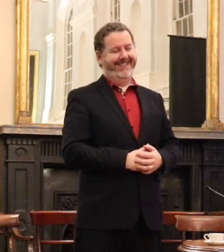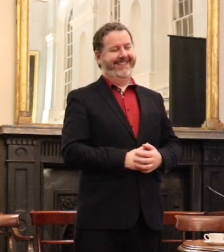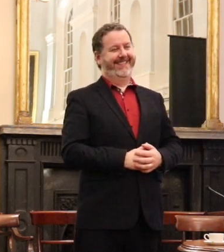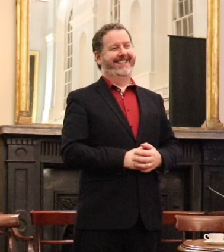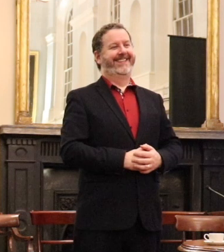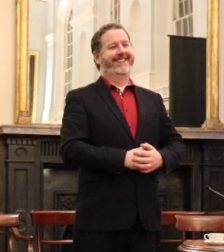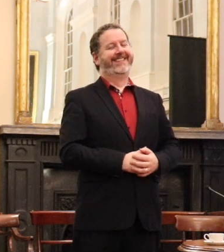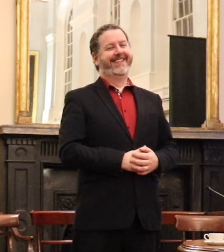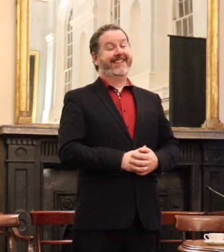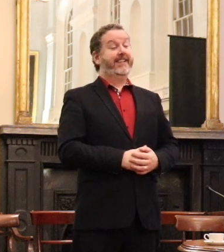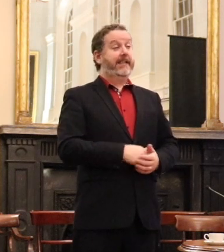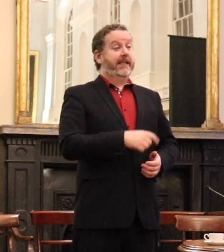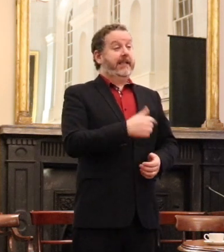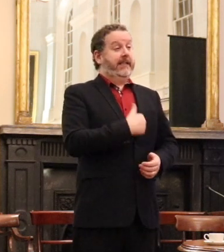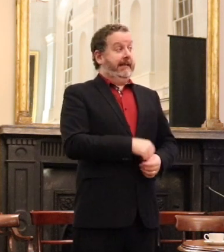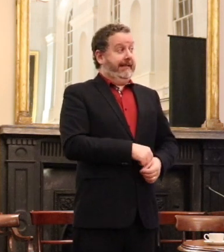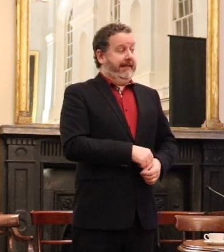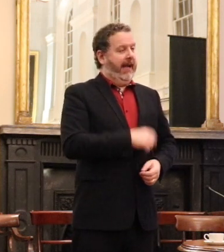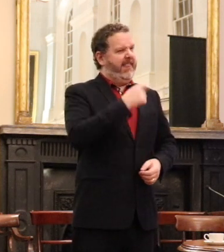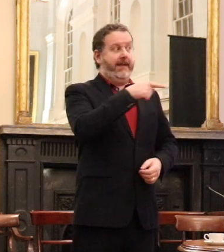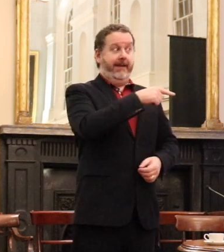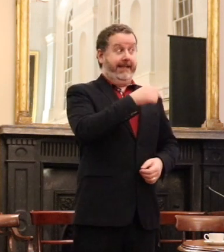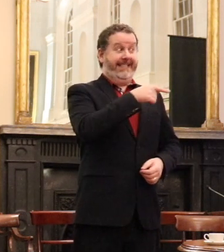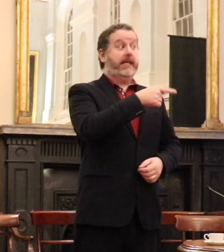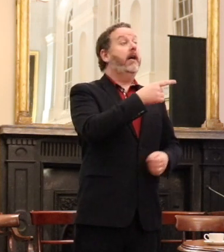I think that was a little bit of monster rugby